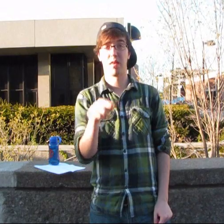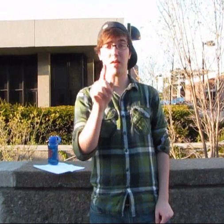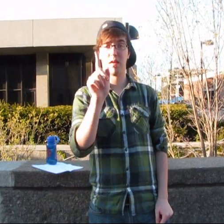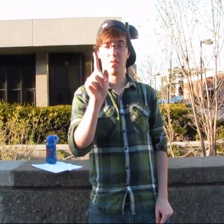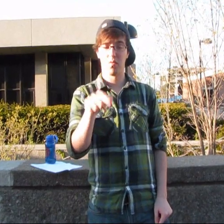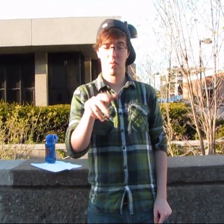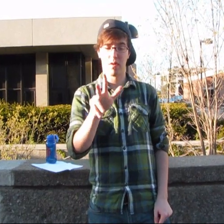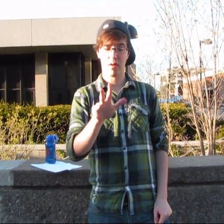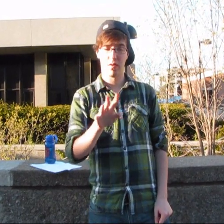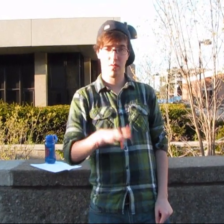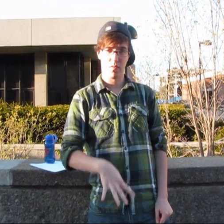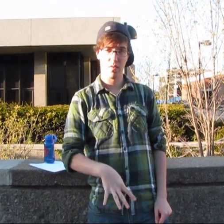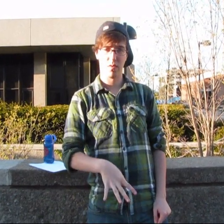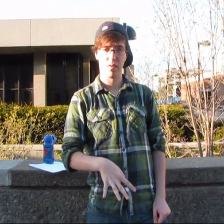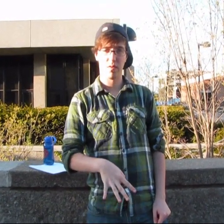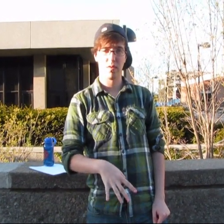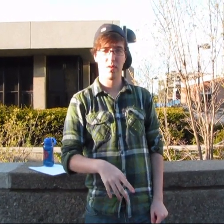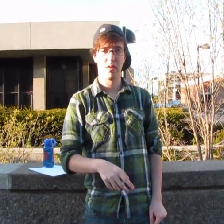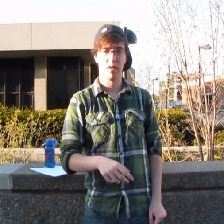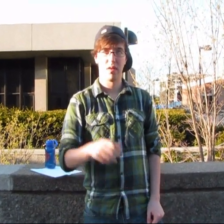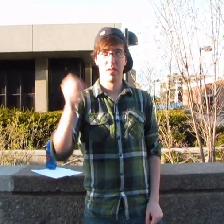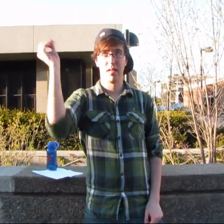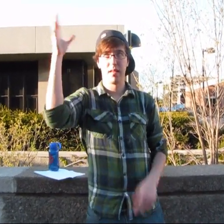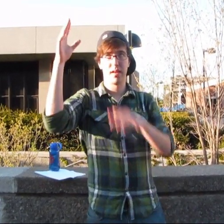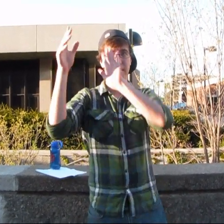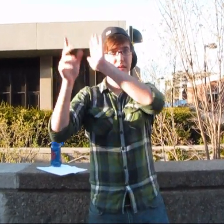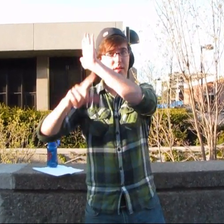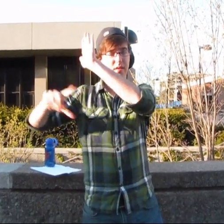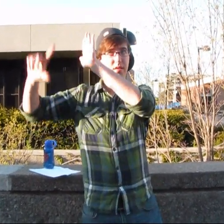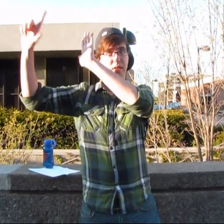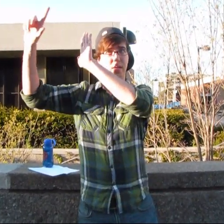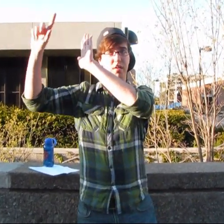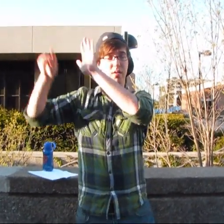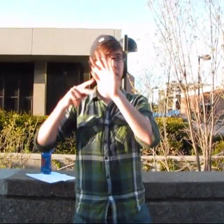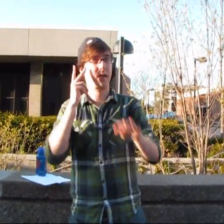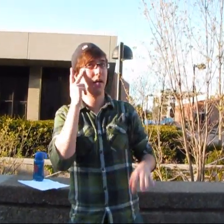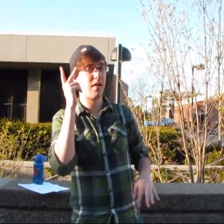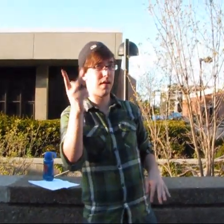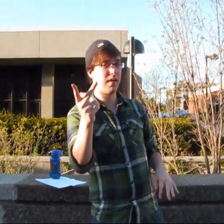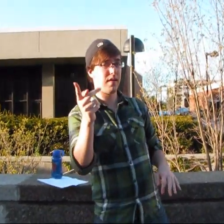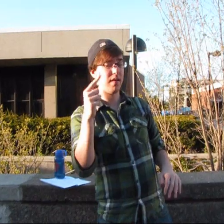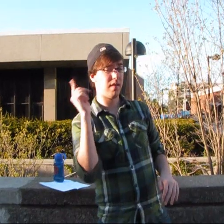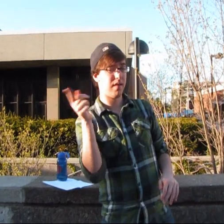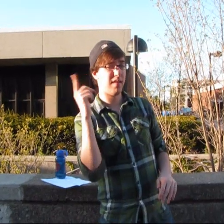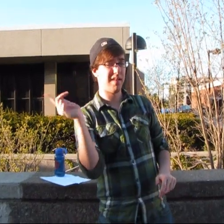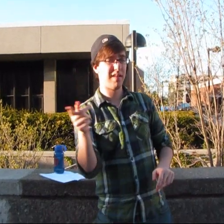together, walking on, walking on the moon.